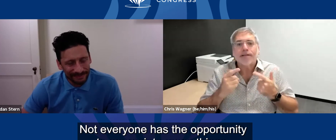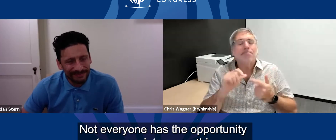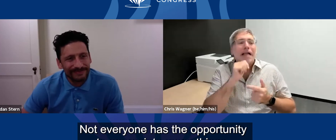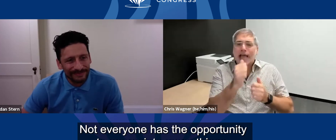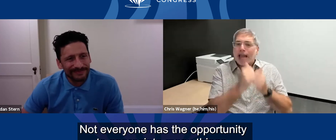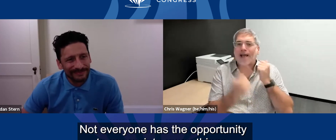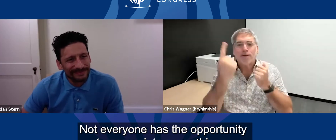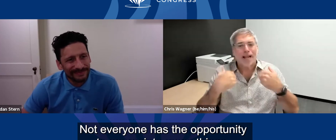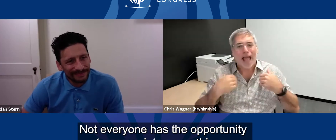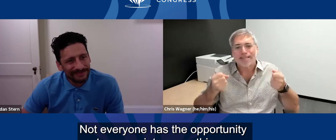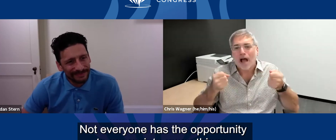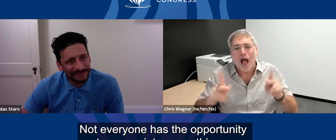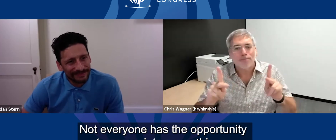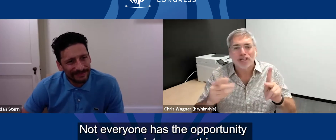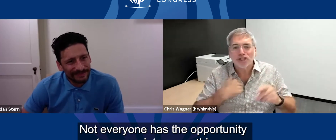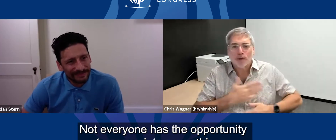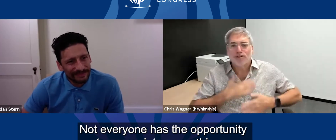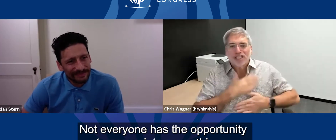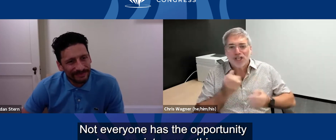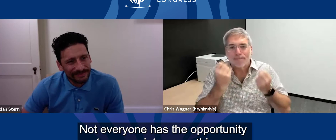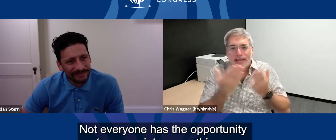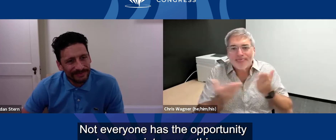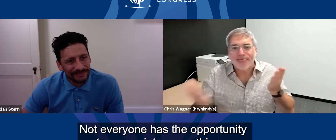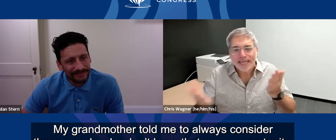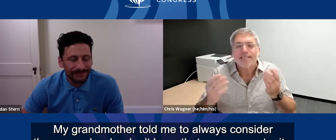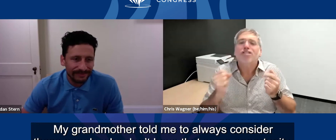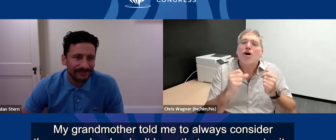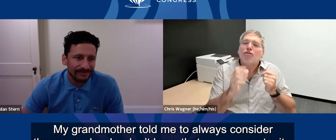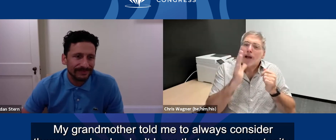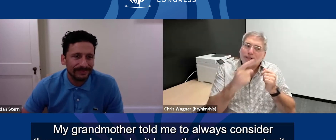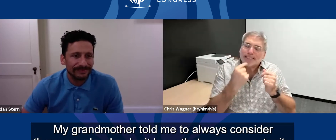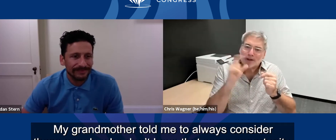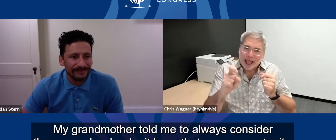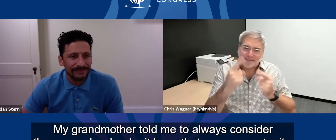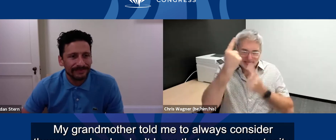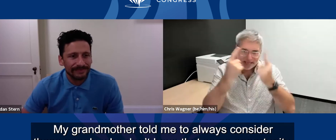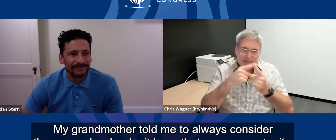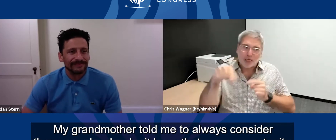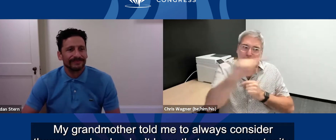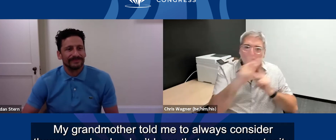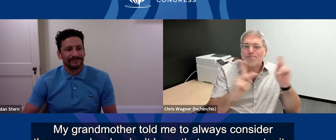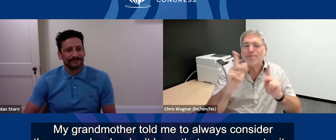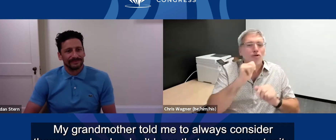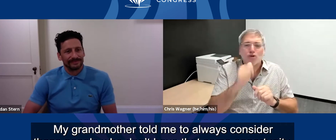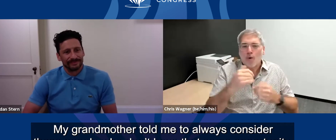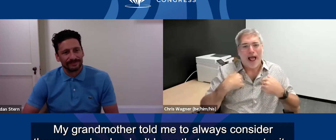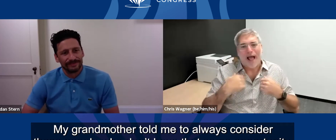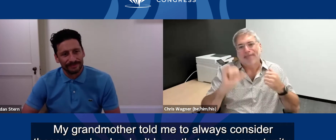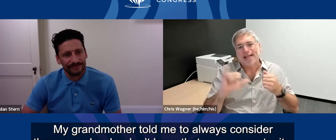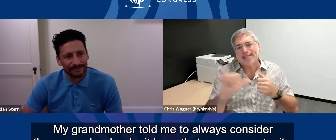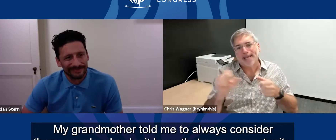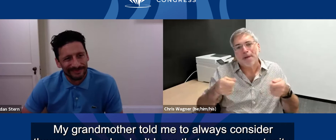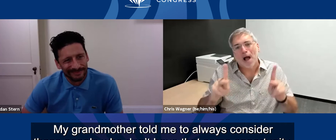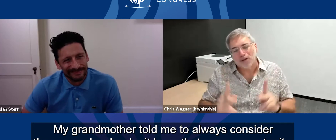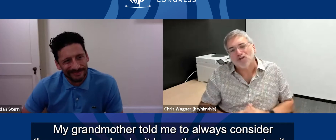Not everyone has the same opportunity to appreciate many things. My grandmother told me to always consider those people who don't have that